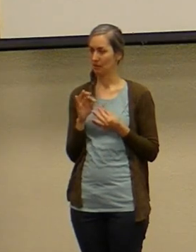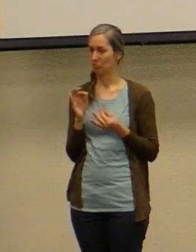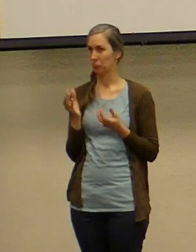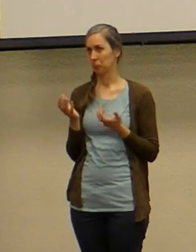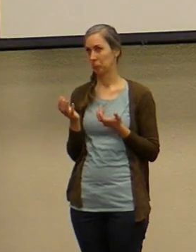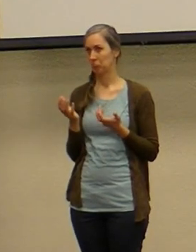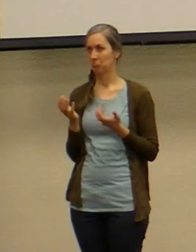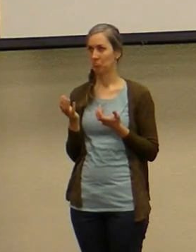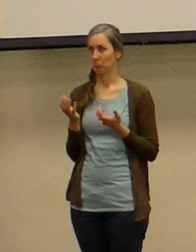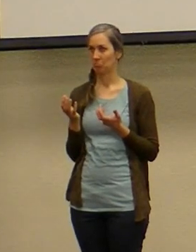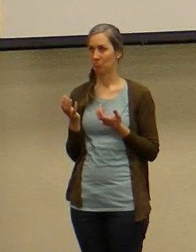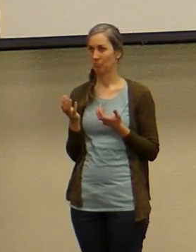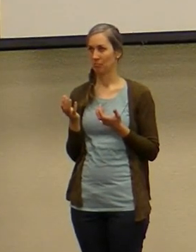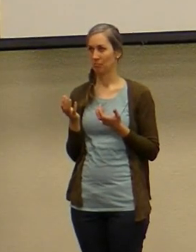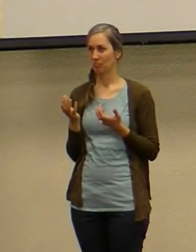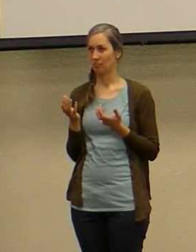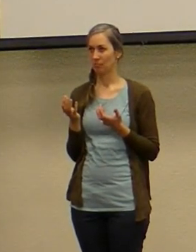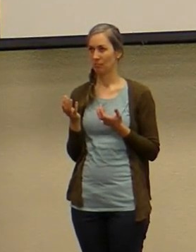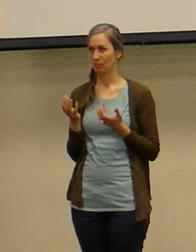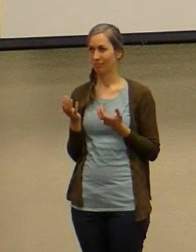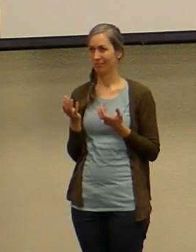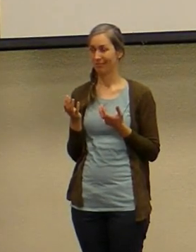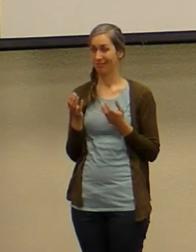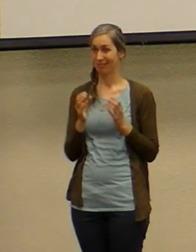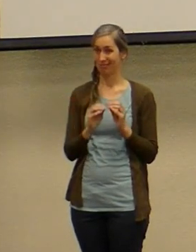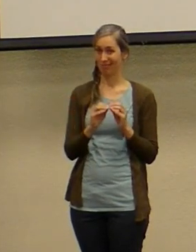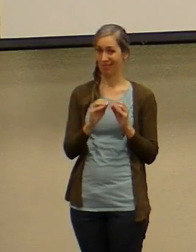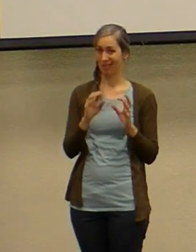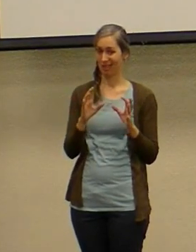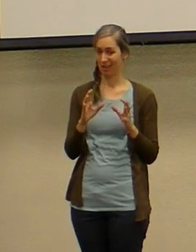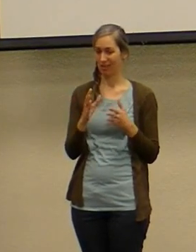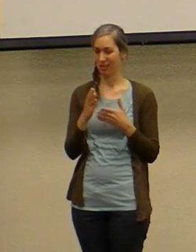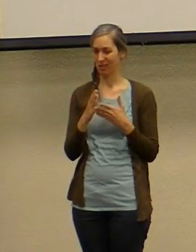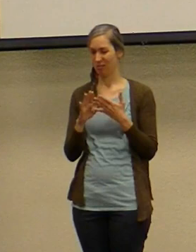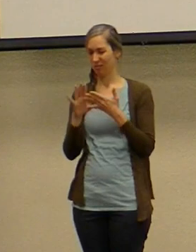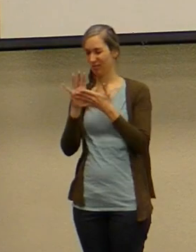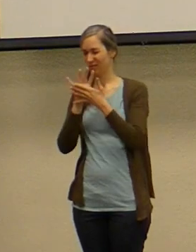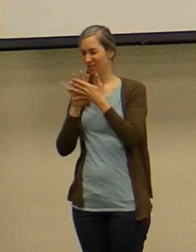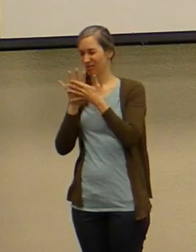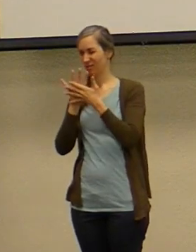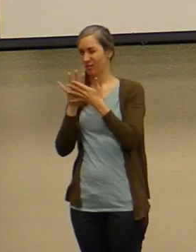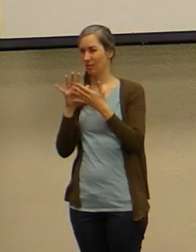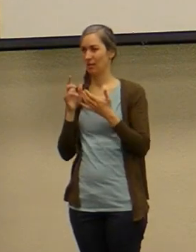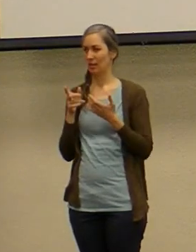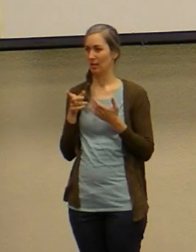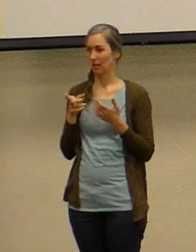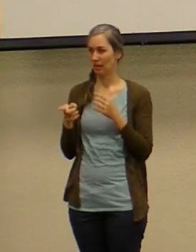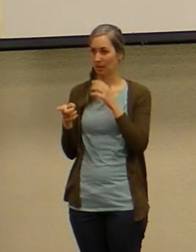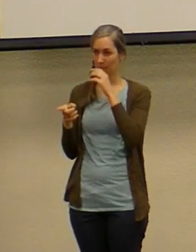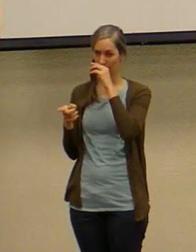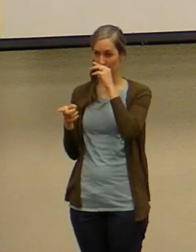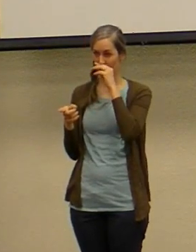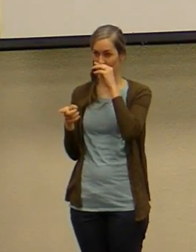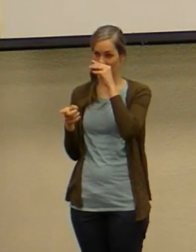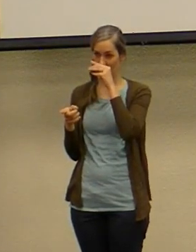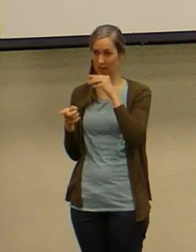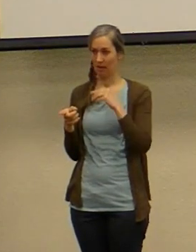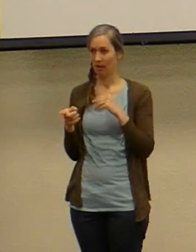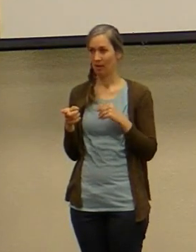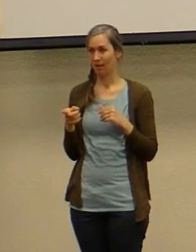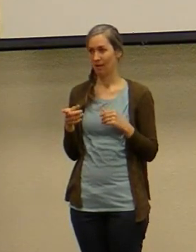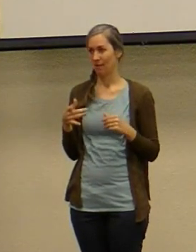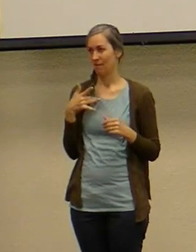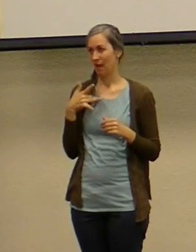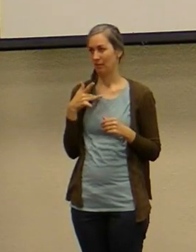explicit and implicit that he was not seen